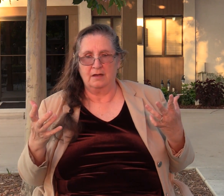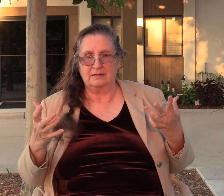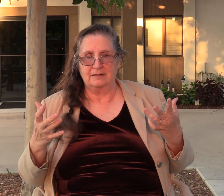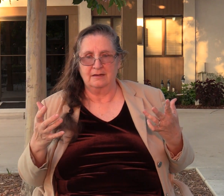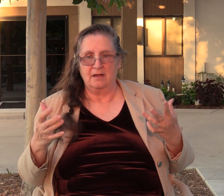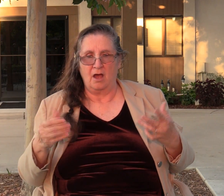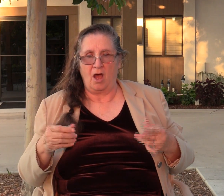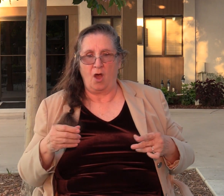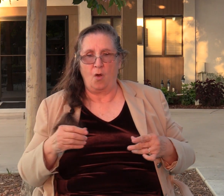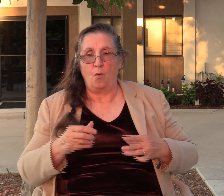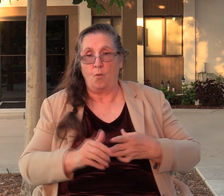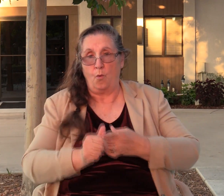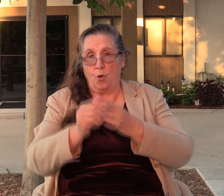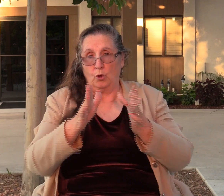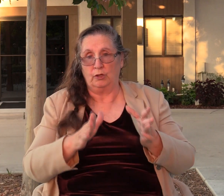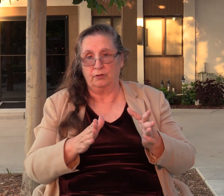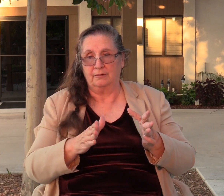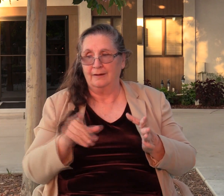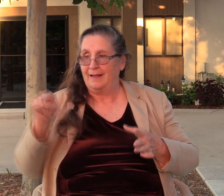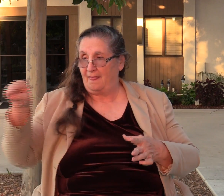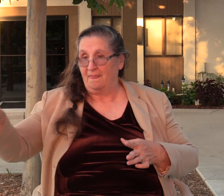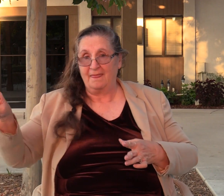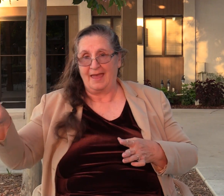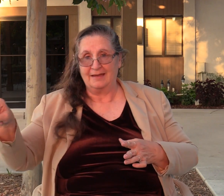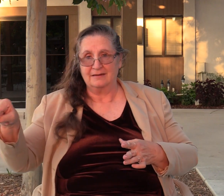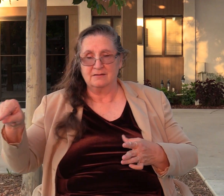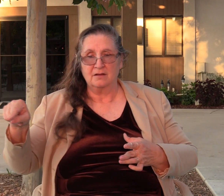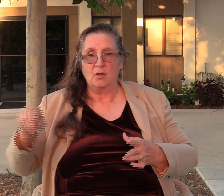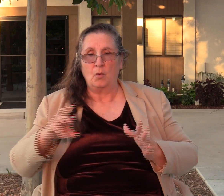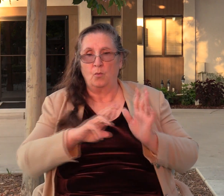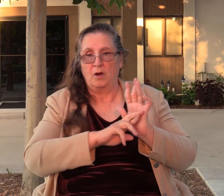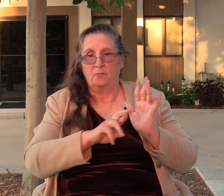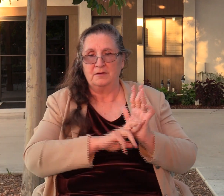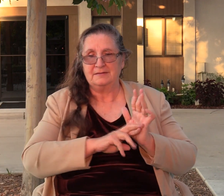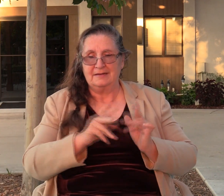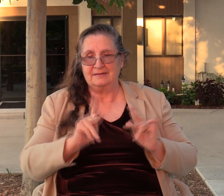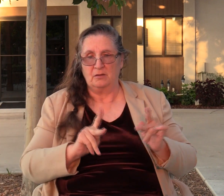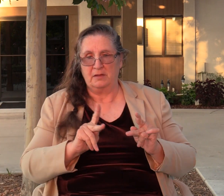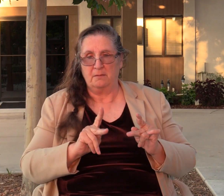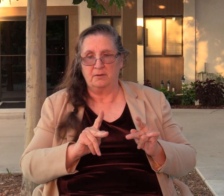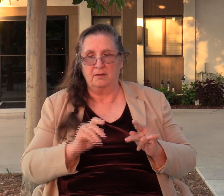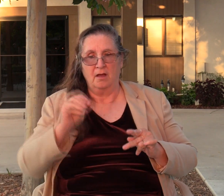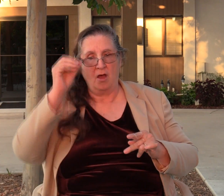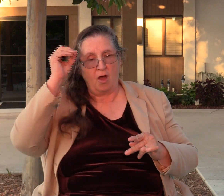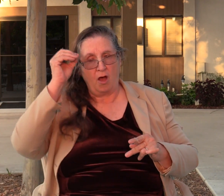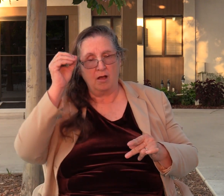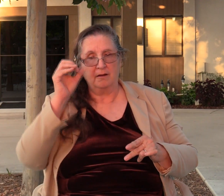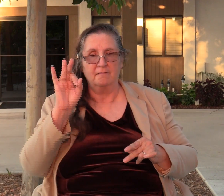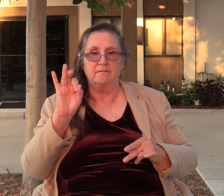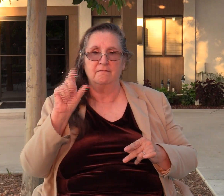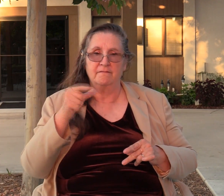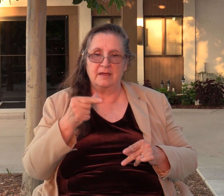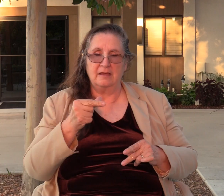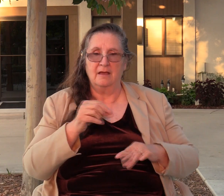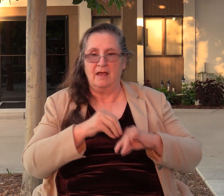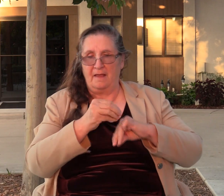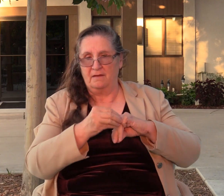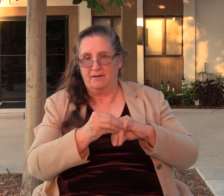The group of trees is the people. The olive tree, the fig tree, and the vine, well, those are good men.